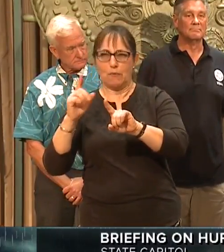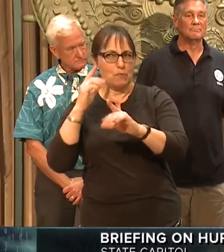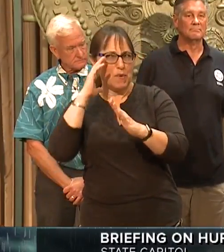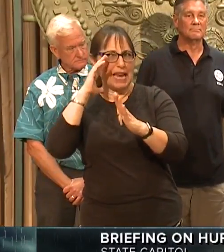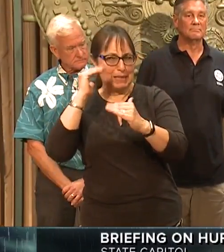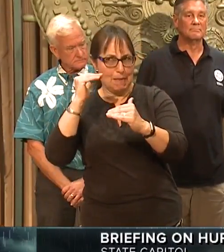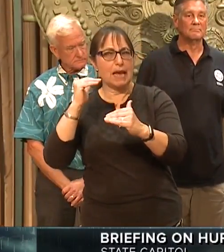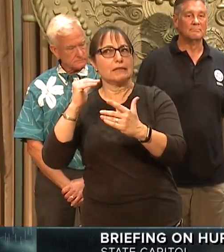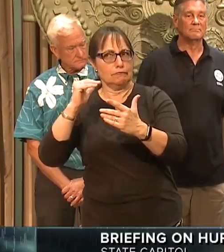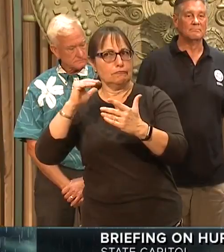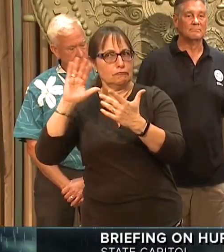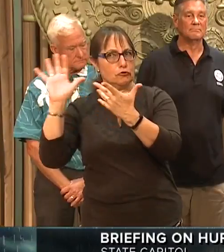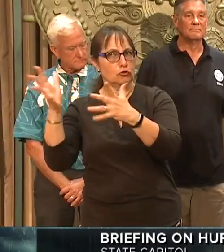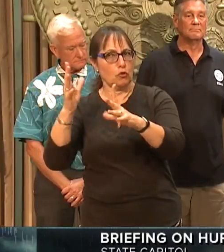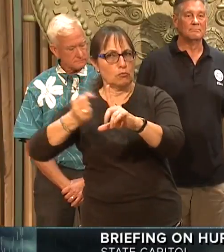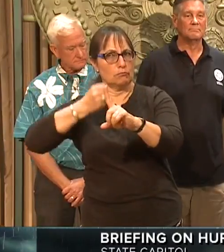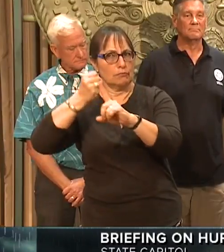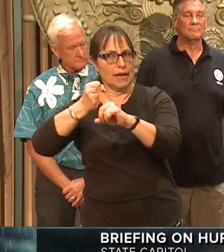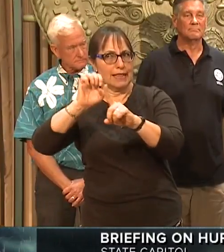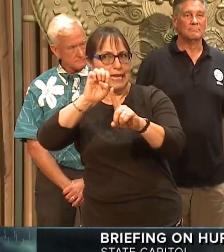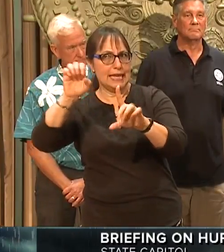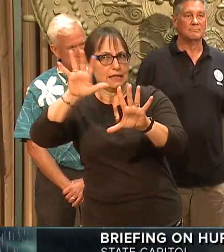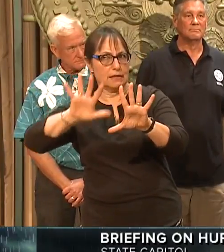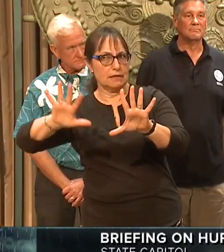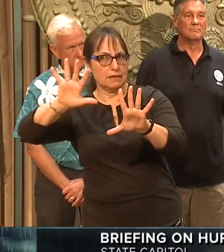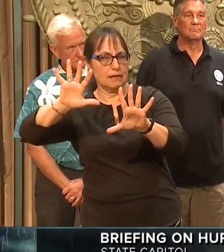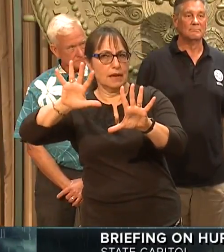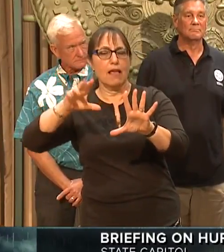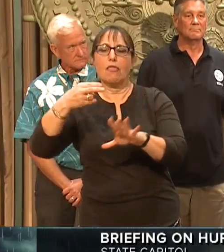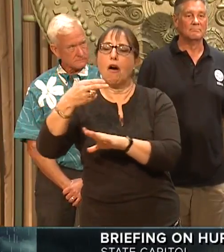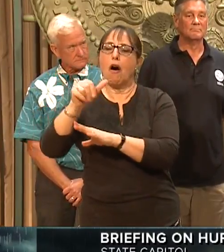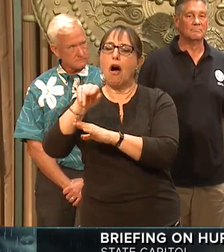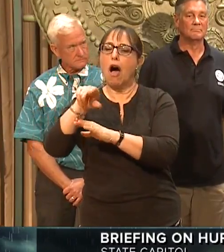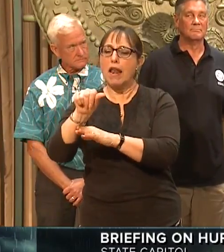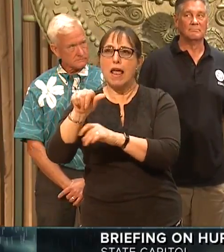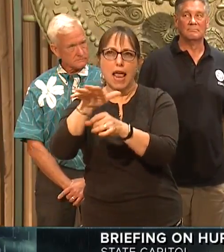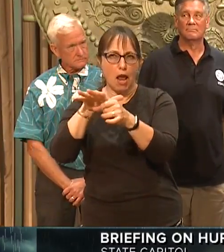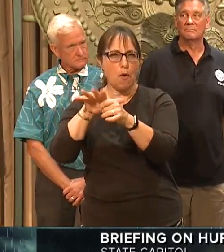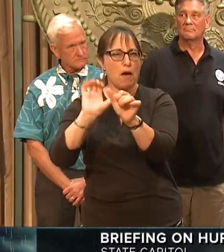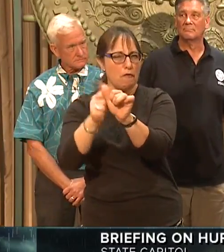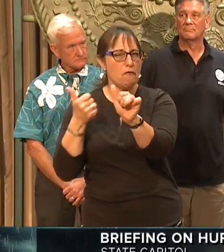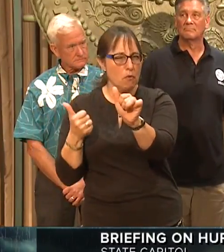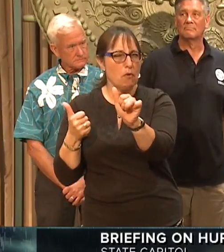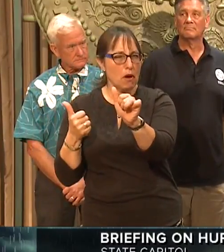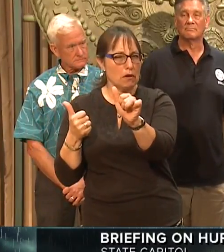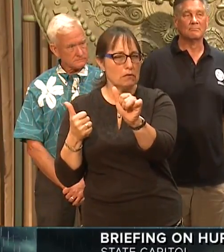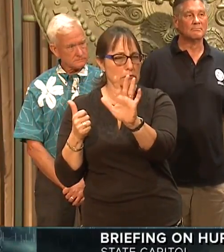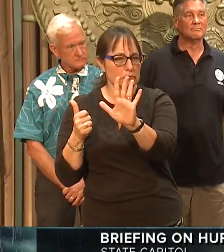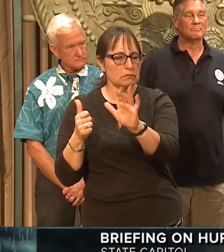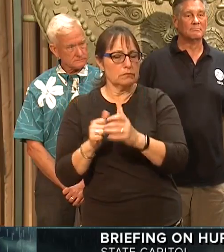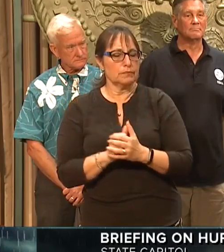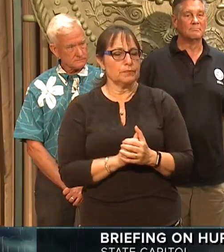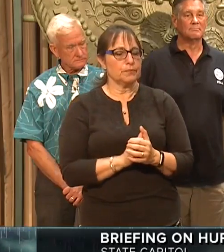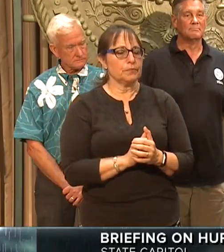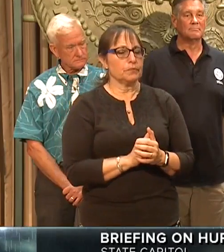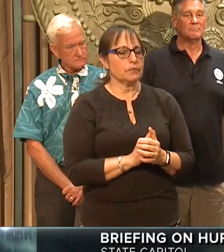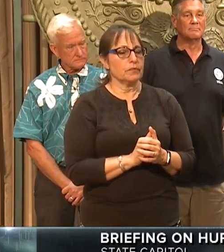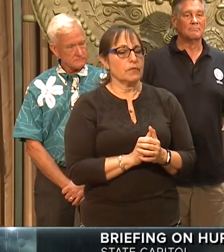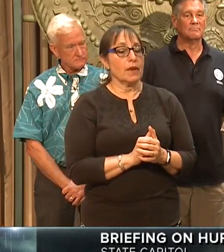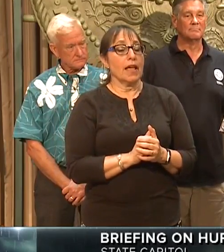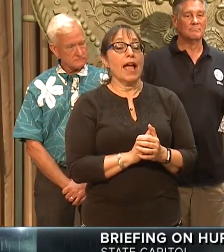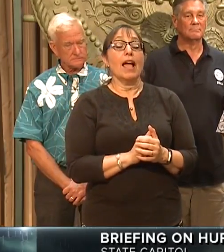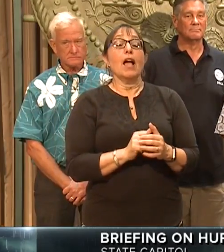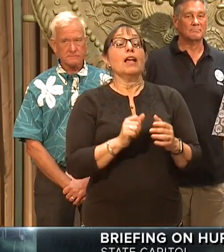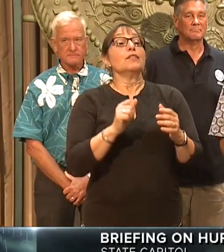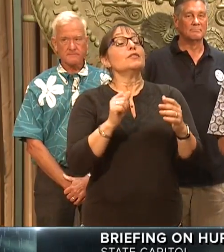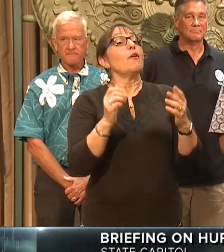are estimated to occur. So please stay away from the Hana area until the storm is over and the air has been cleared. With that,